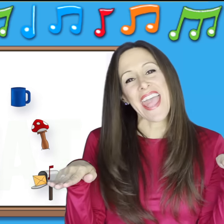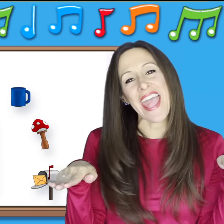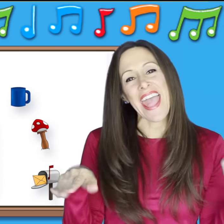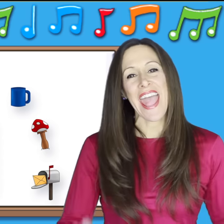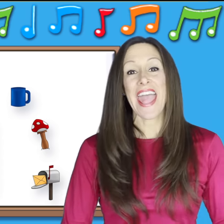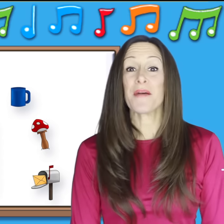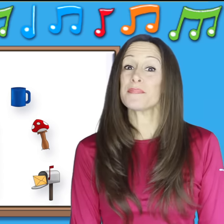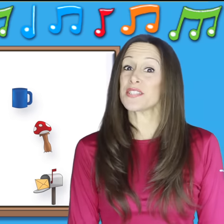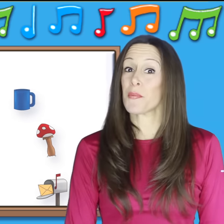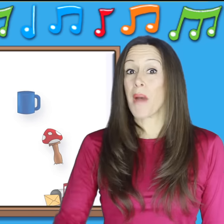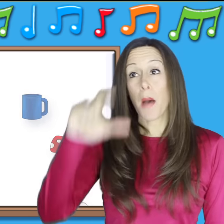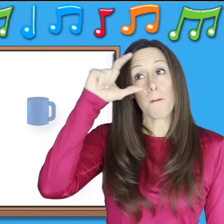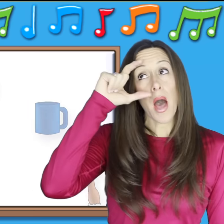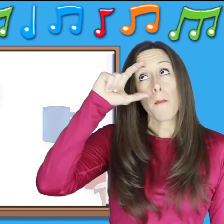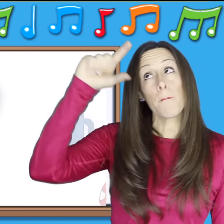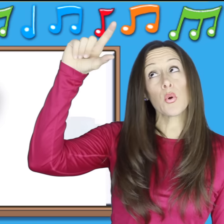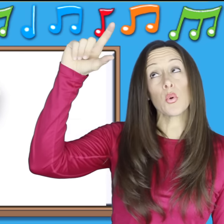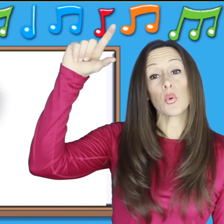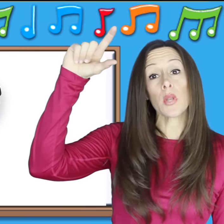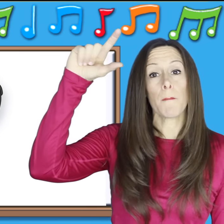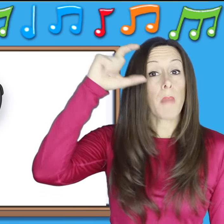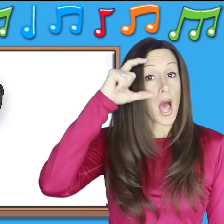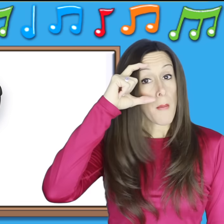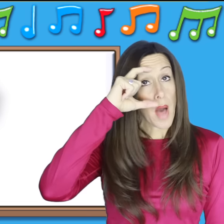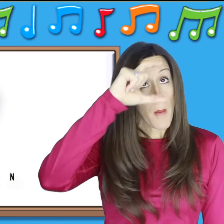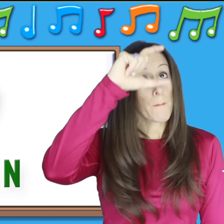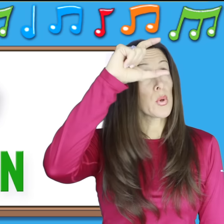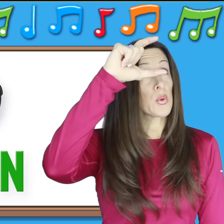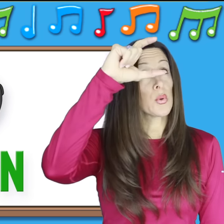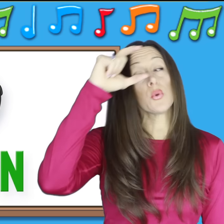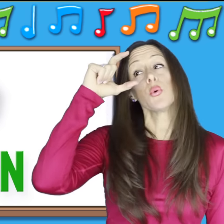is for m-m-moon m-m-moon